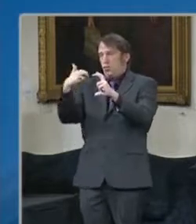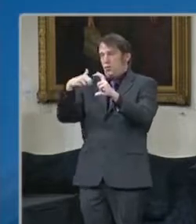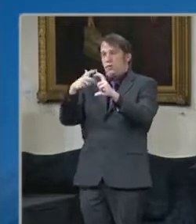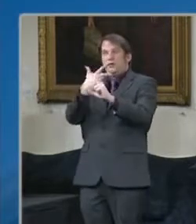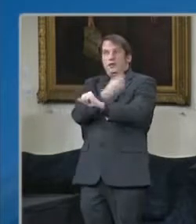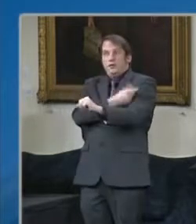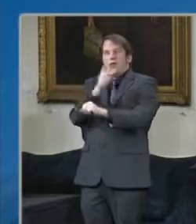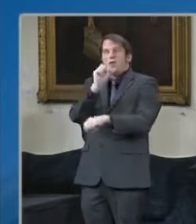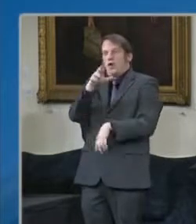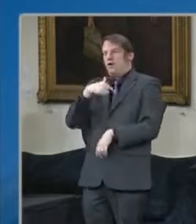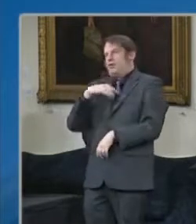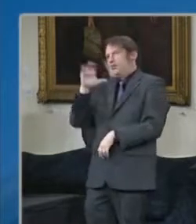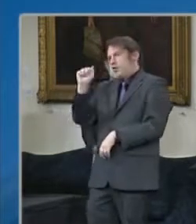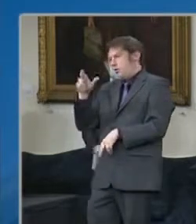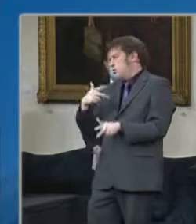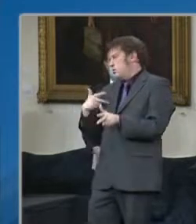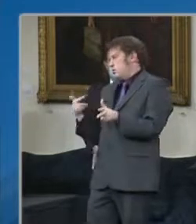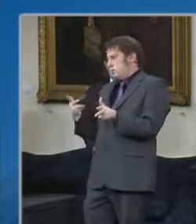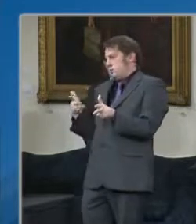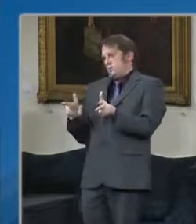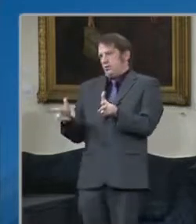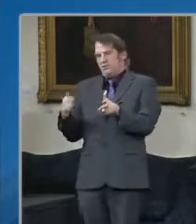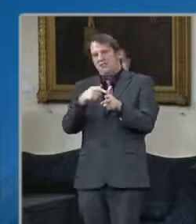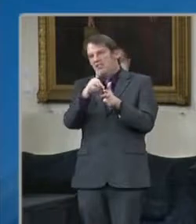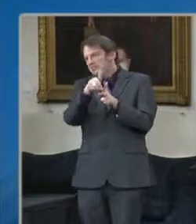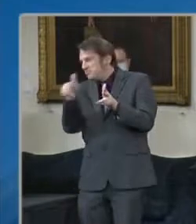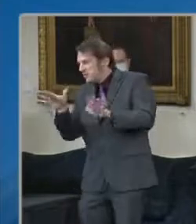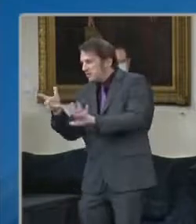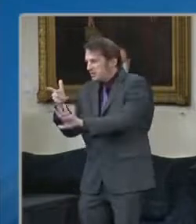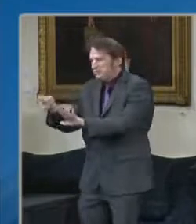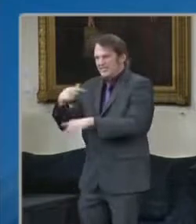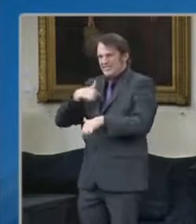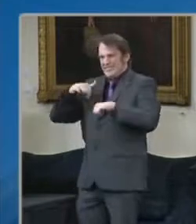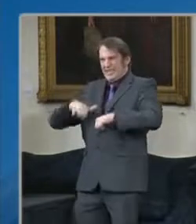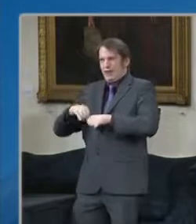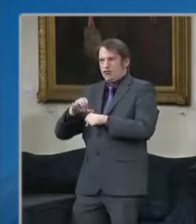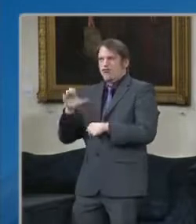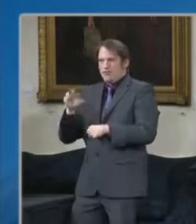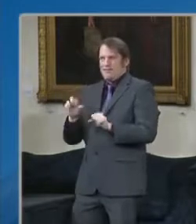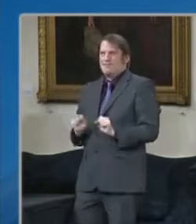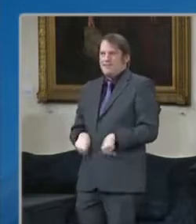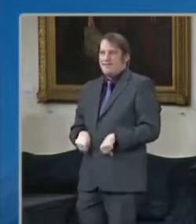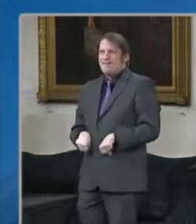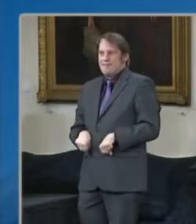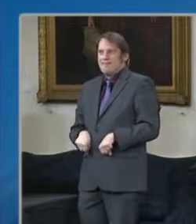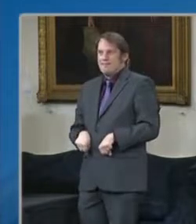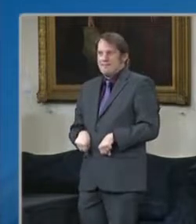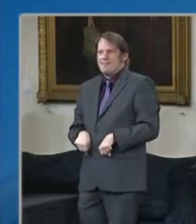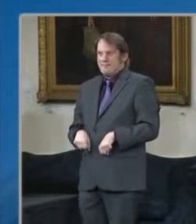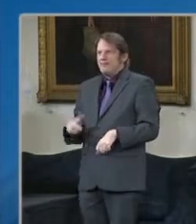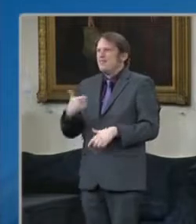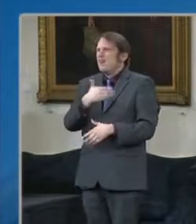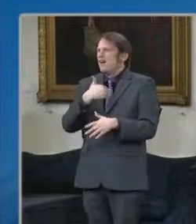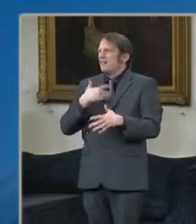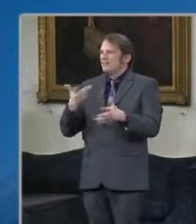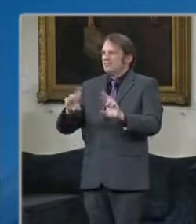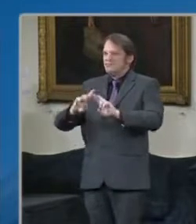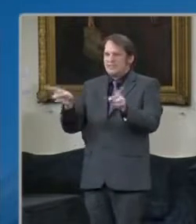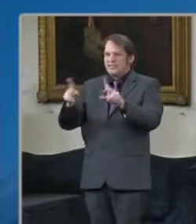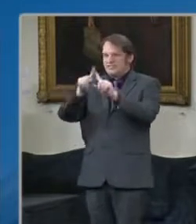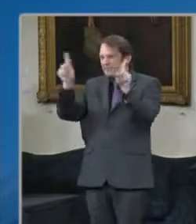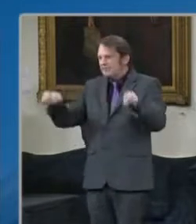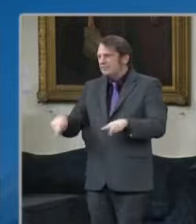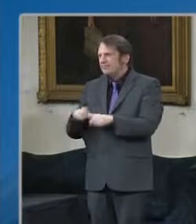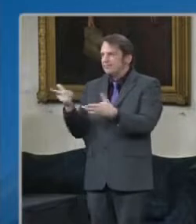aboard each bus. There's a tablet that allows for easy registration and scheduling of appointments and actually that follow up